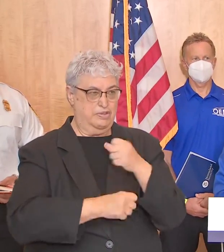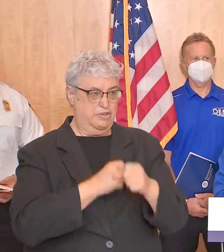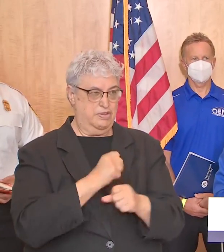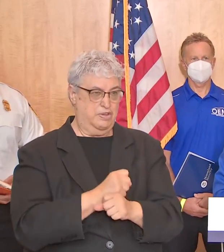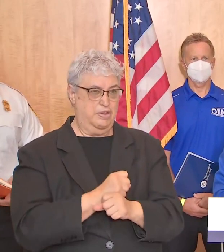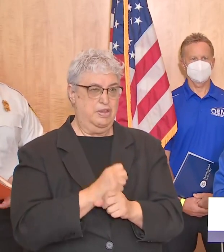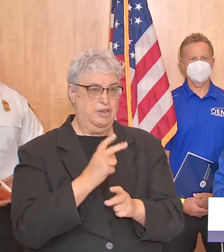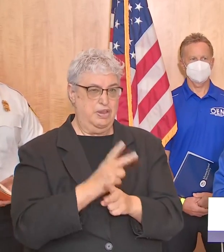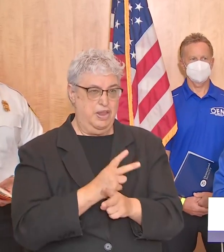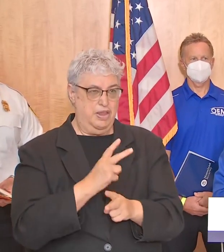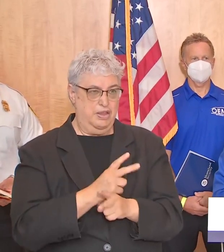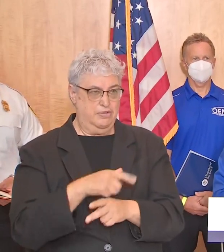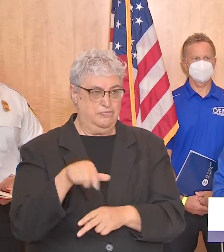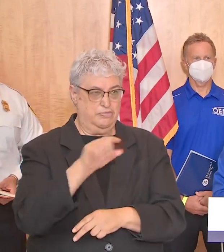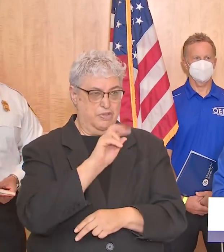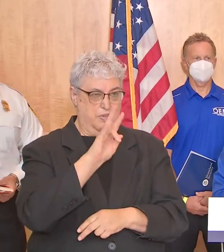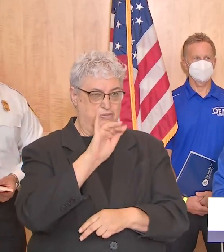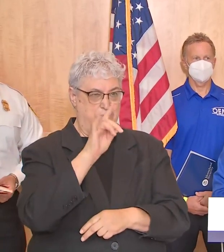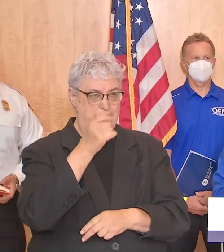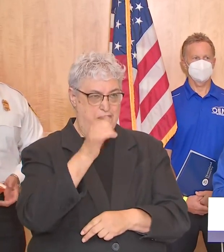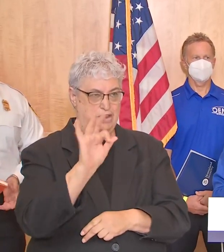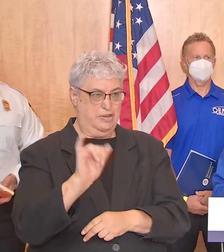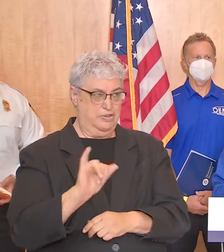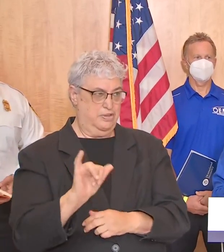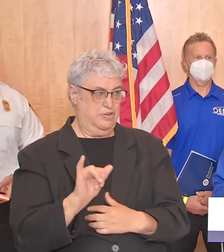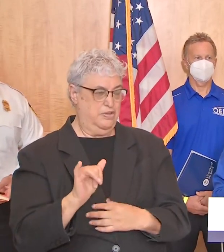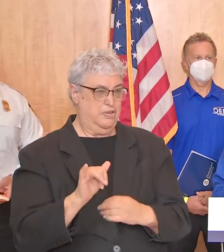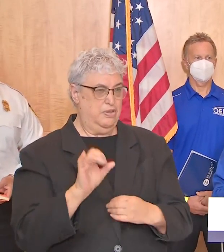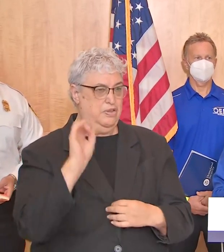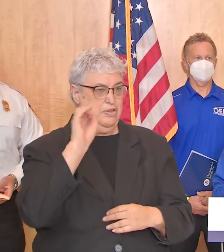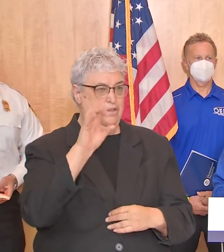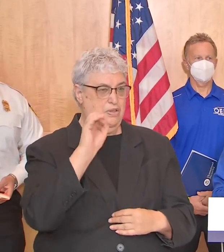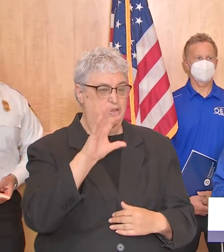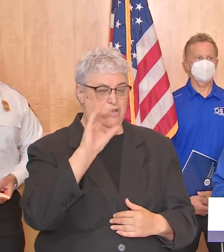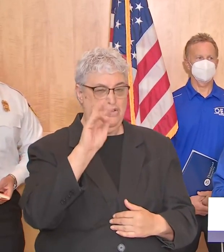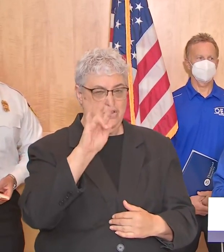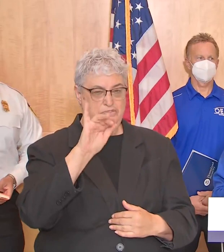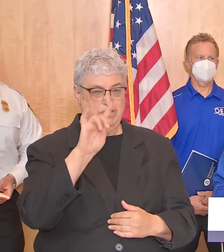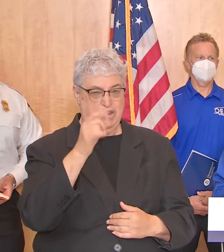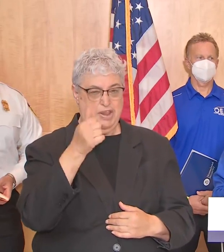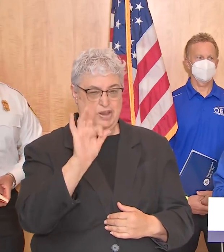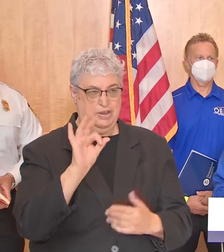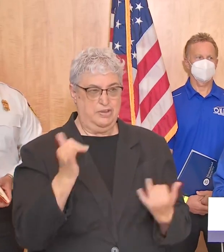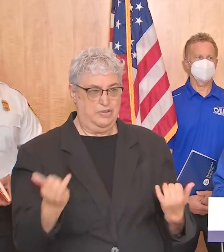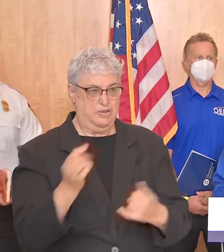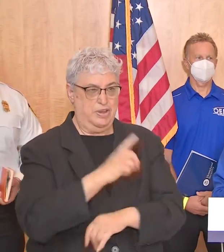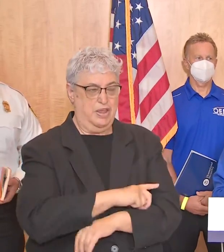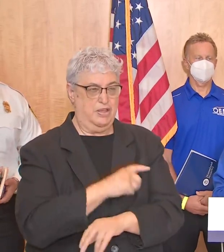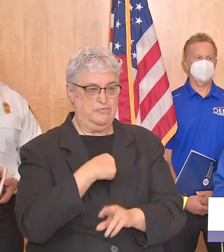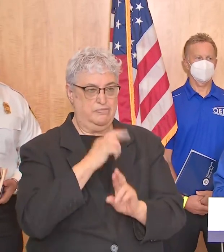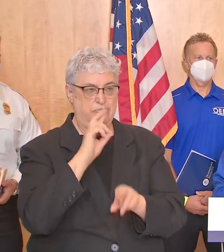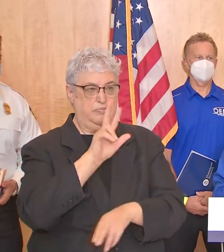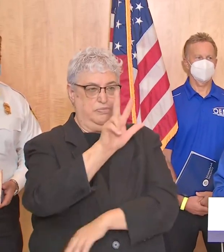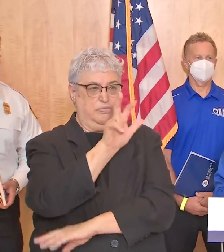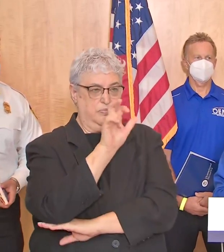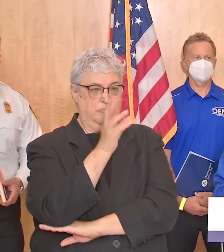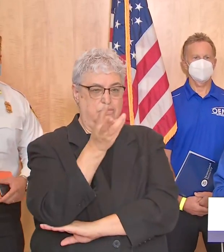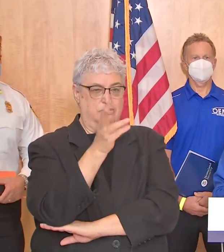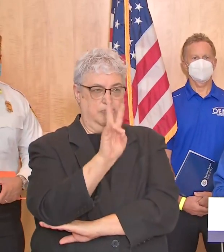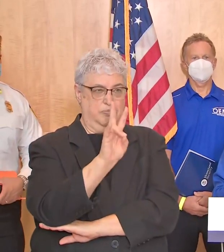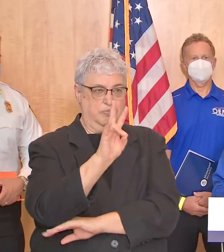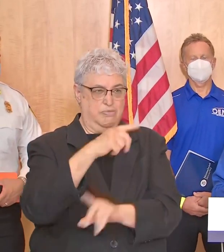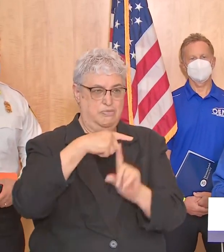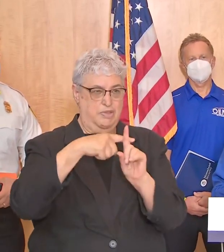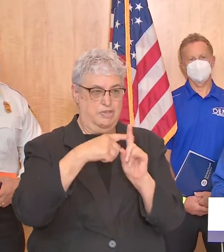without taking into account corbett 19. so let me give a brief status report uh as of today we're reporting 367